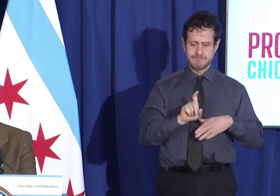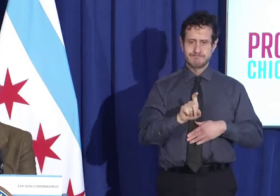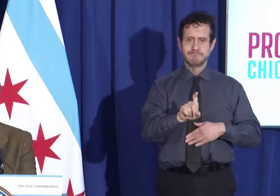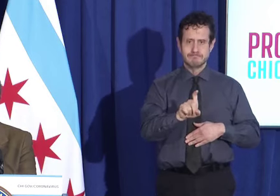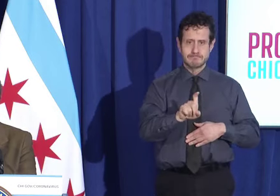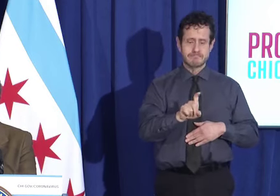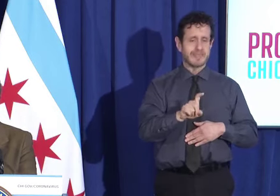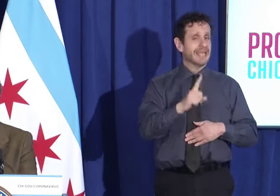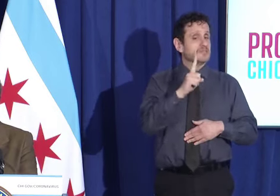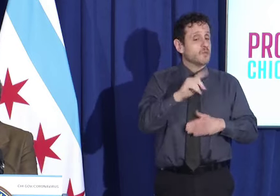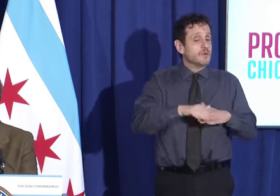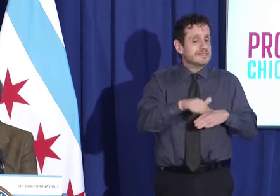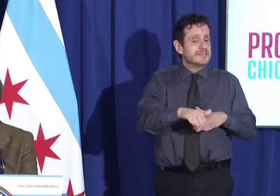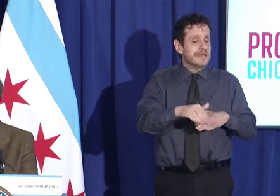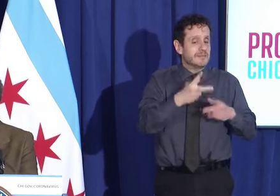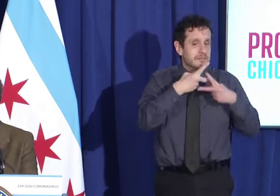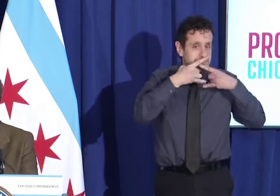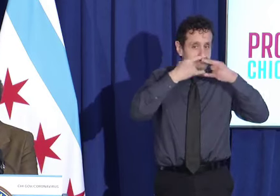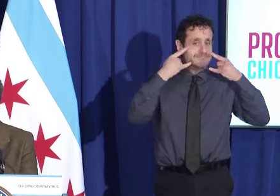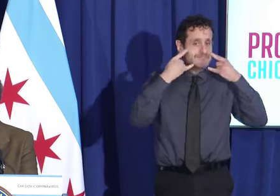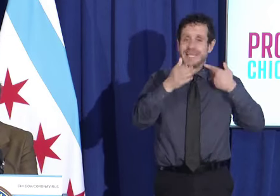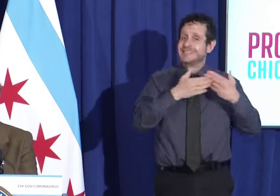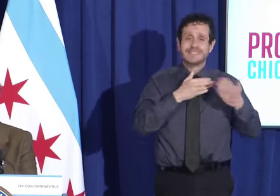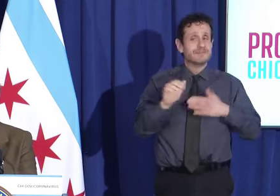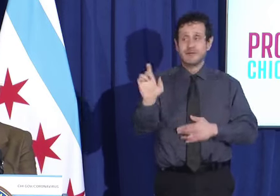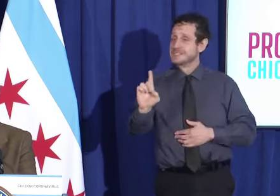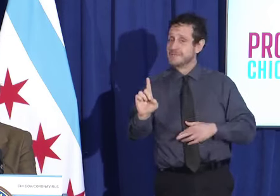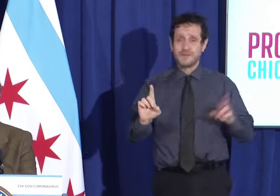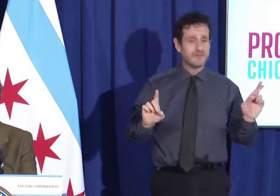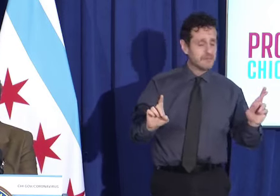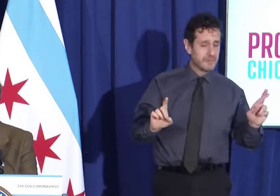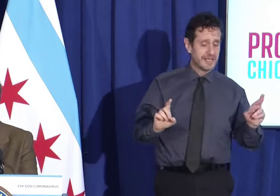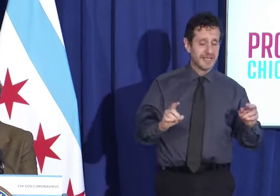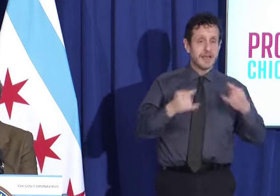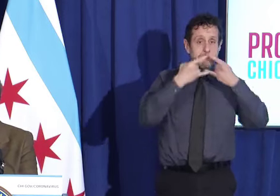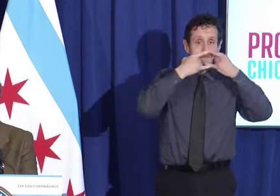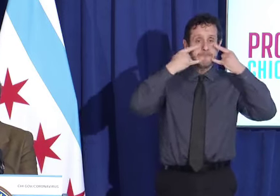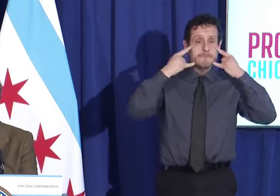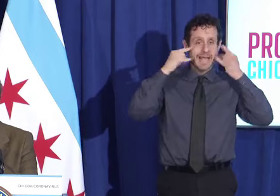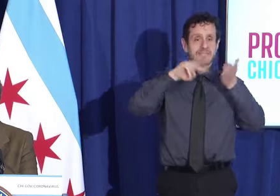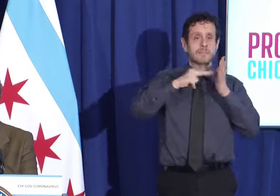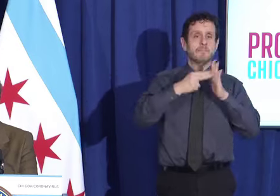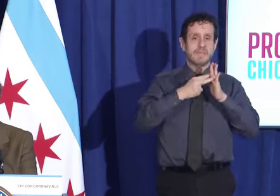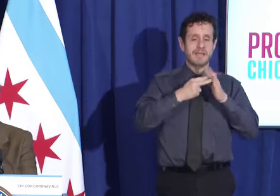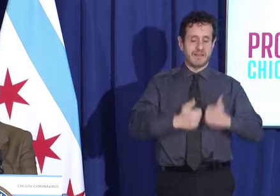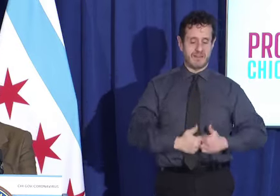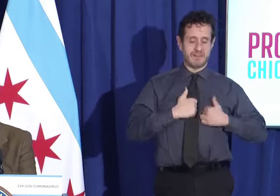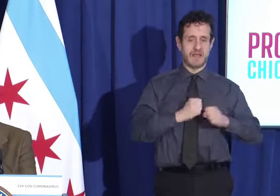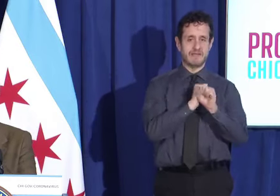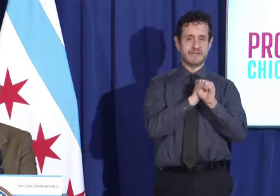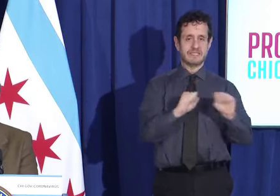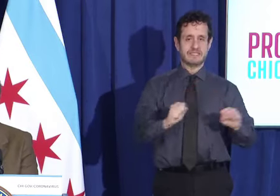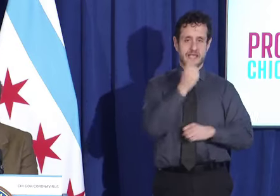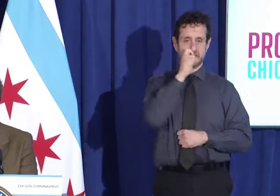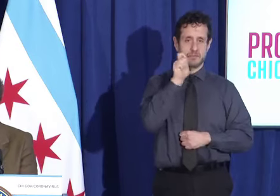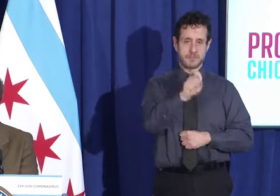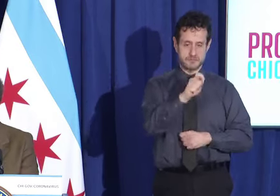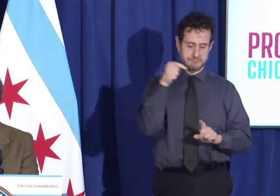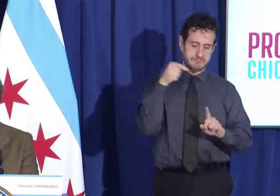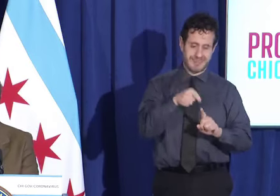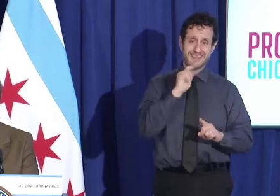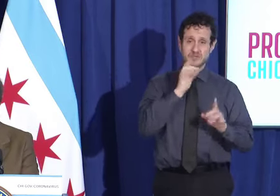It's not a political, partisan issue. It's a life safety issue. This is absolutely essential